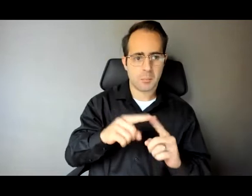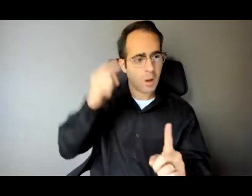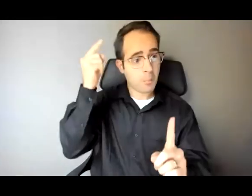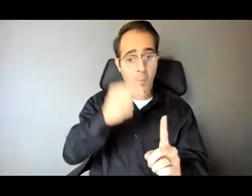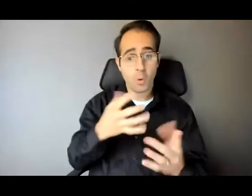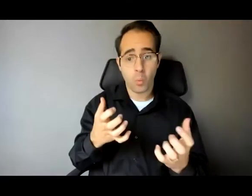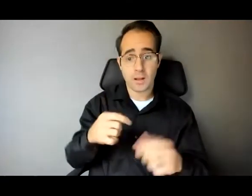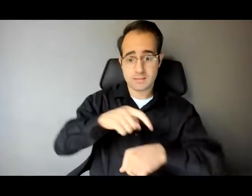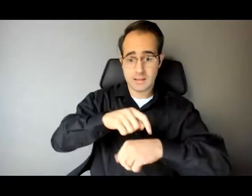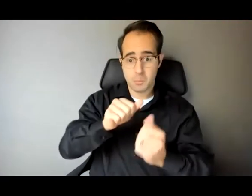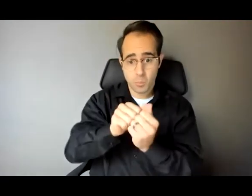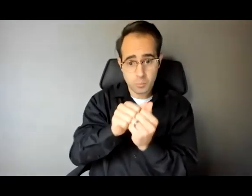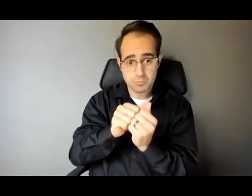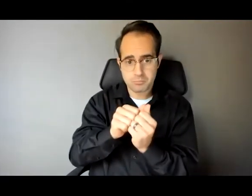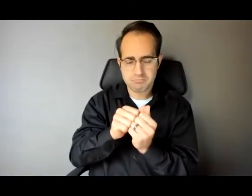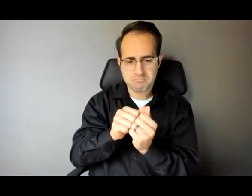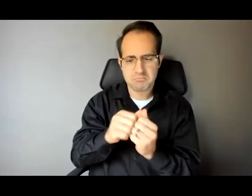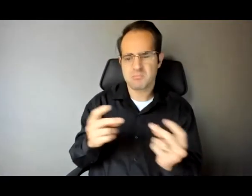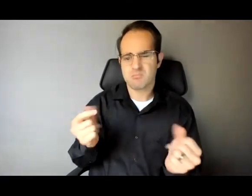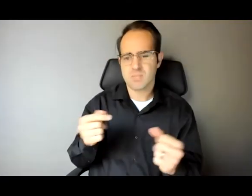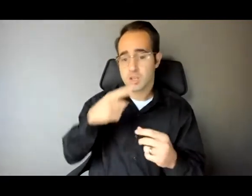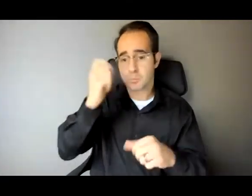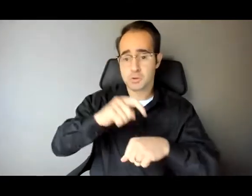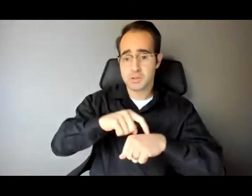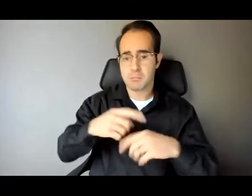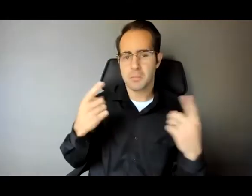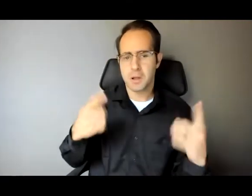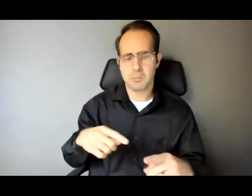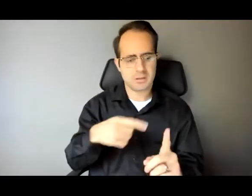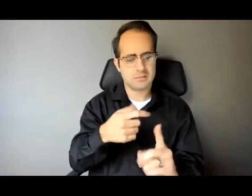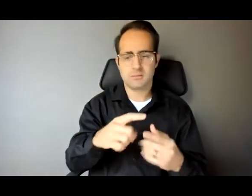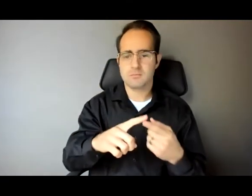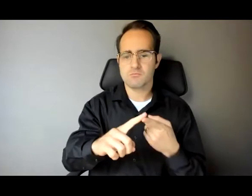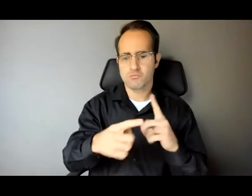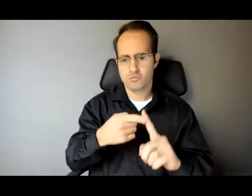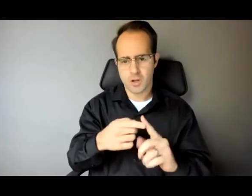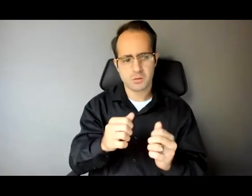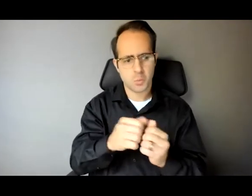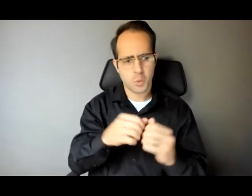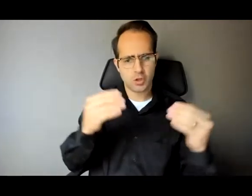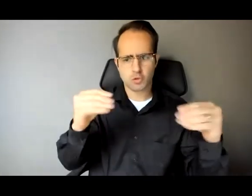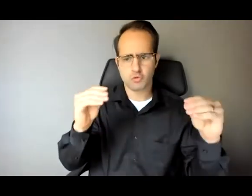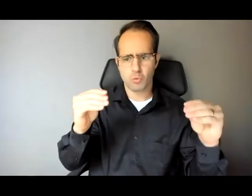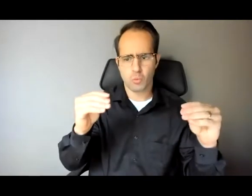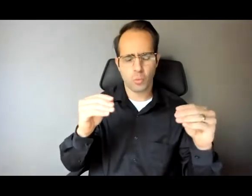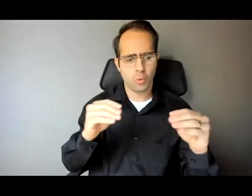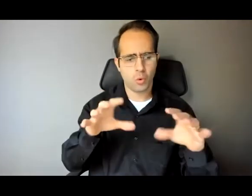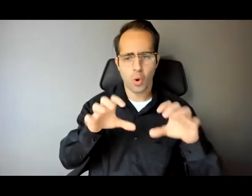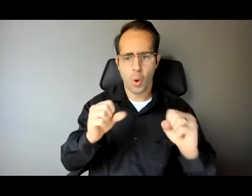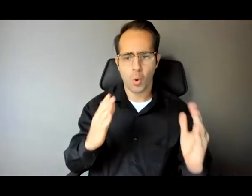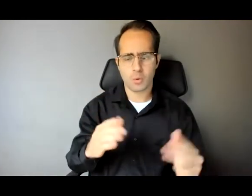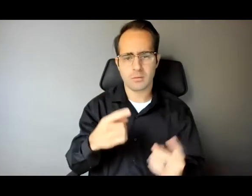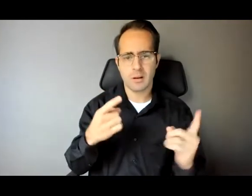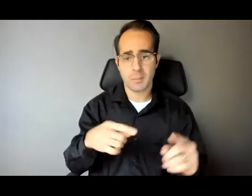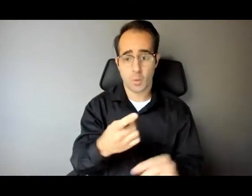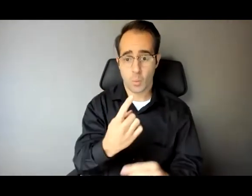States, he quickly developed a friendship with the local store owner, which led to a seasonal job for him. On one visit, he asked me to